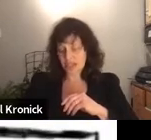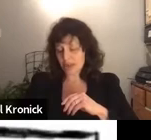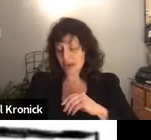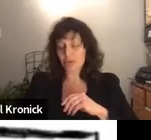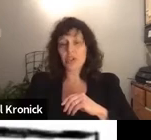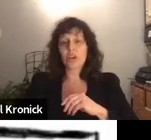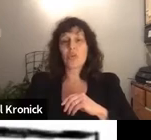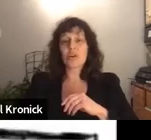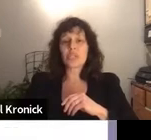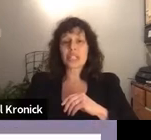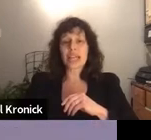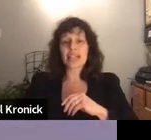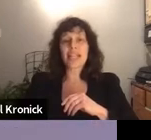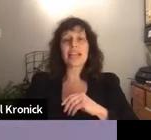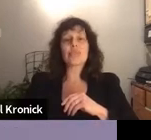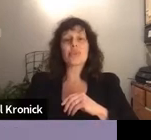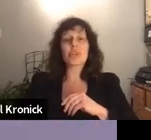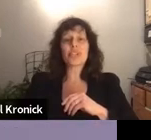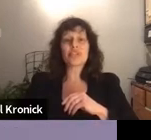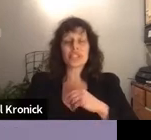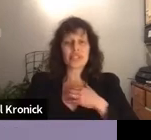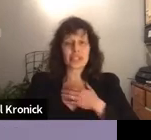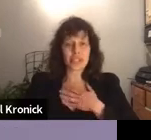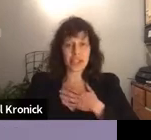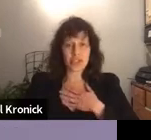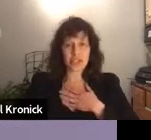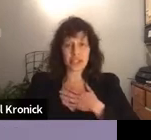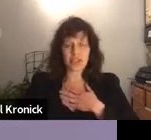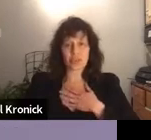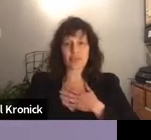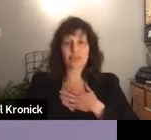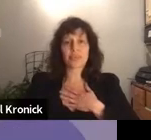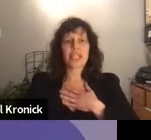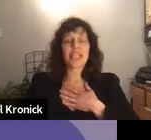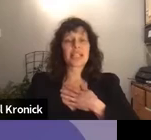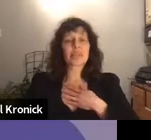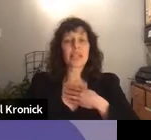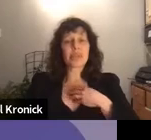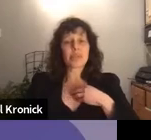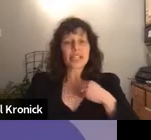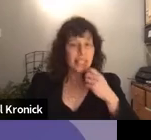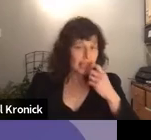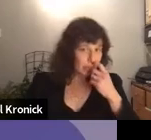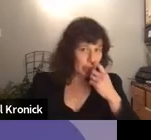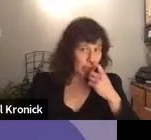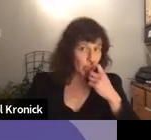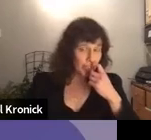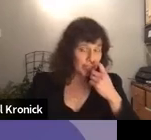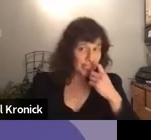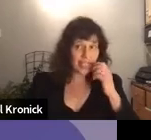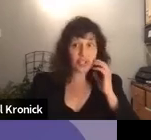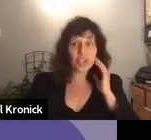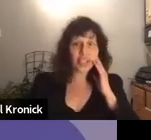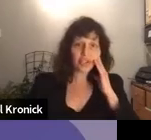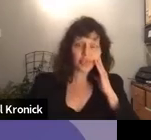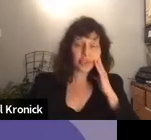to me about what it was like taking the boys to visit the detention center. He explained to me, my sons began going